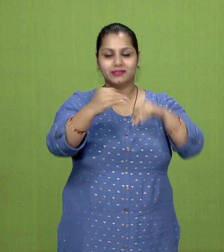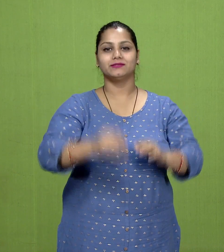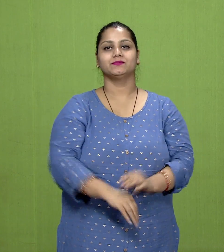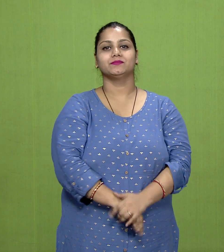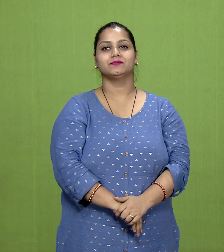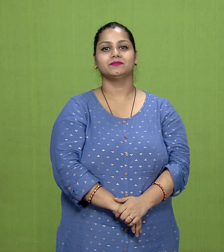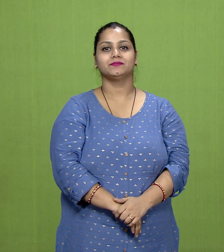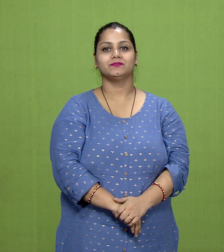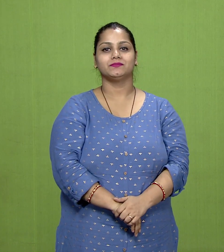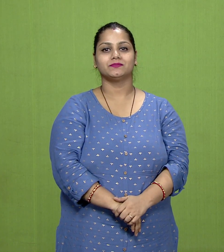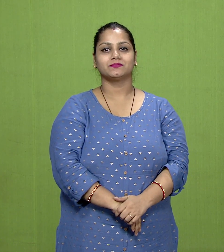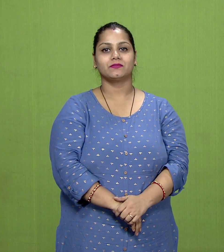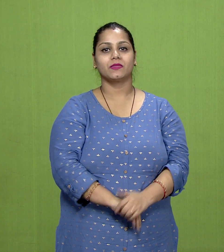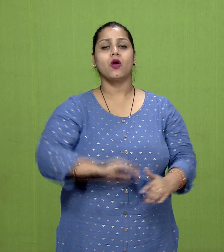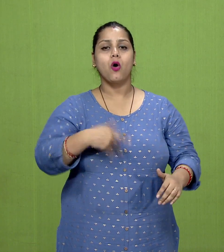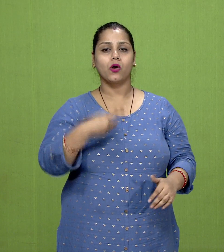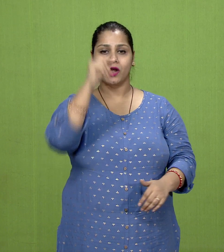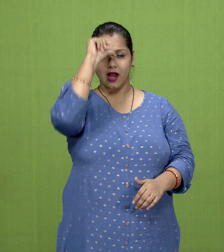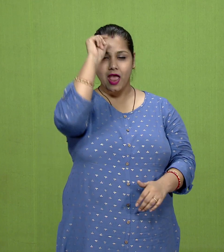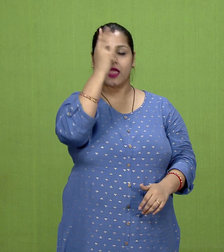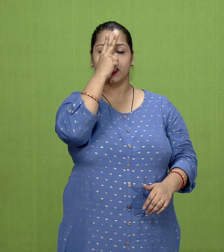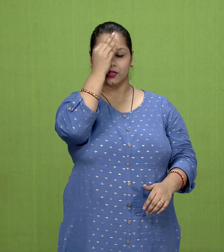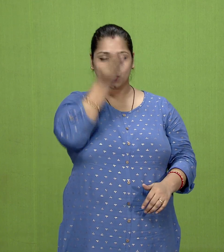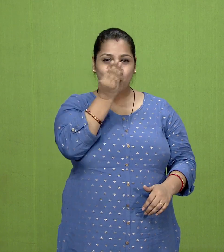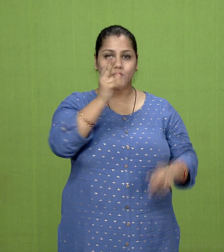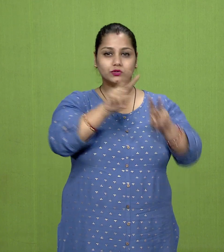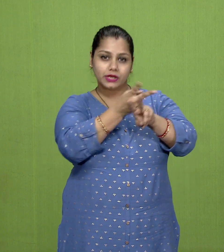and religious developments took place